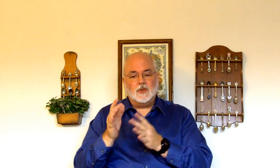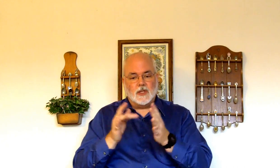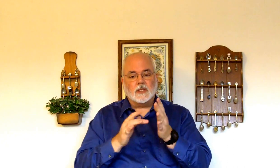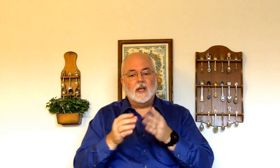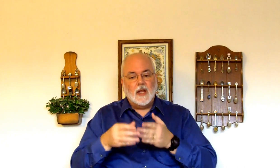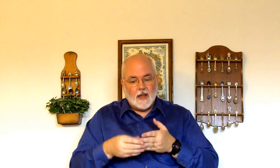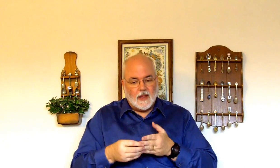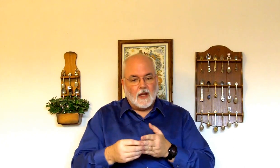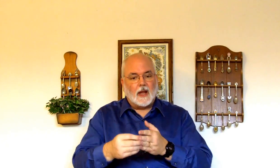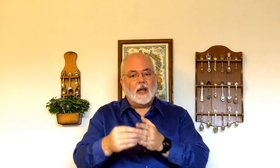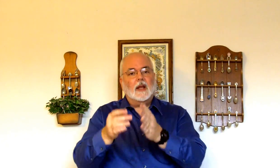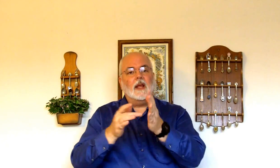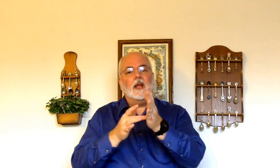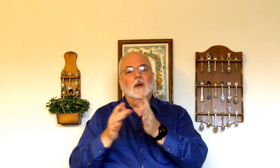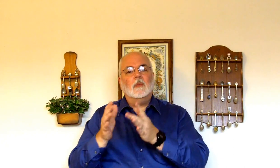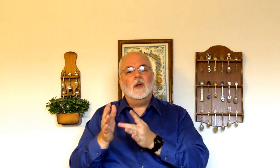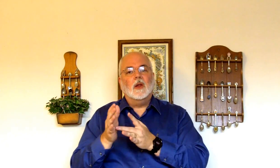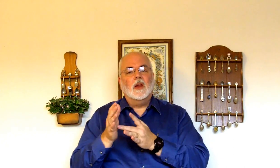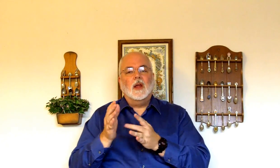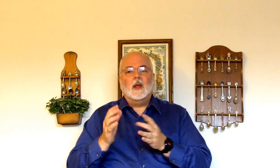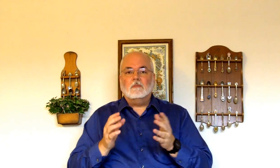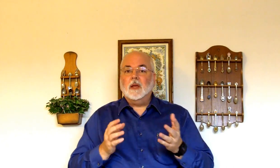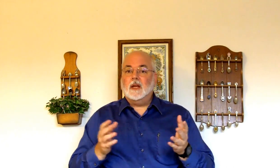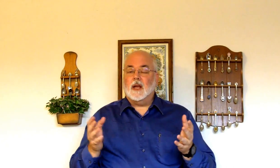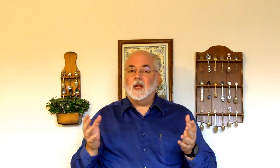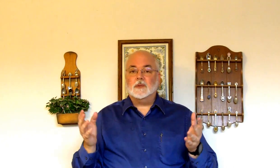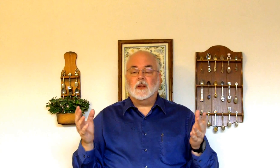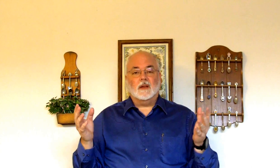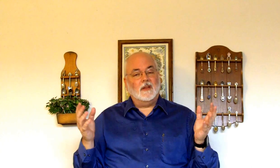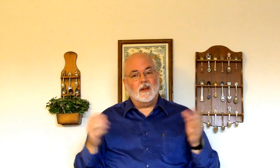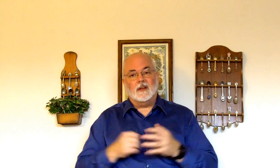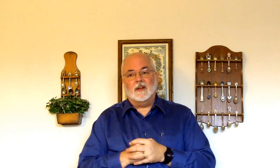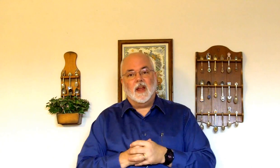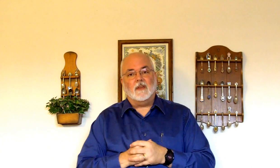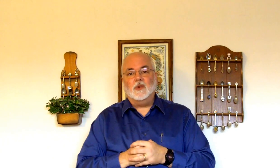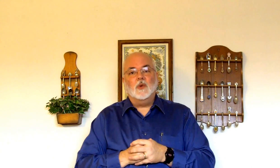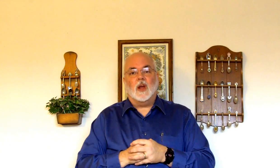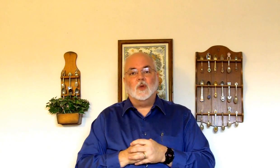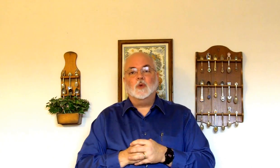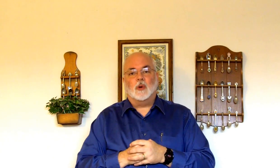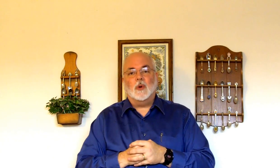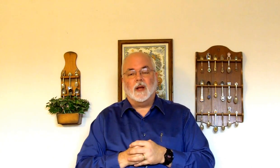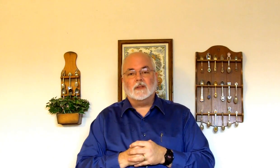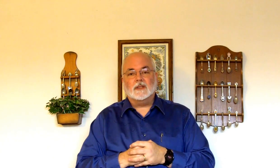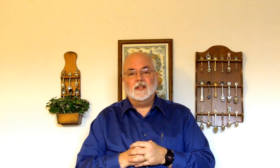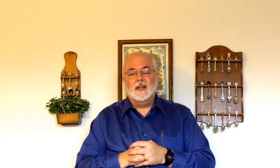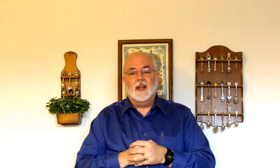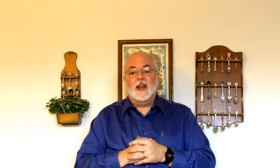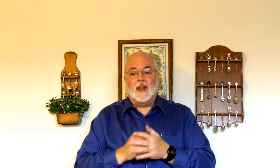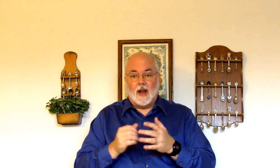Jesus. They led him. Many times, the deaf do not use pronouns. They'll